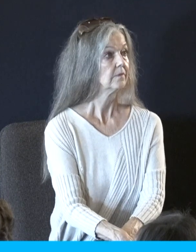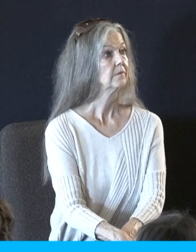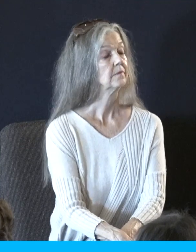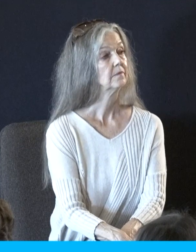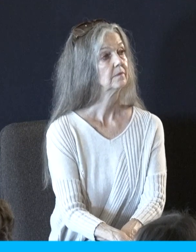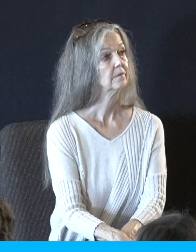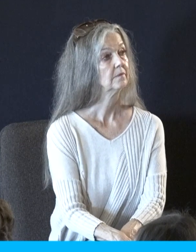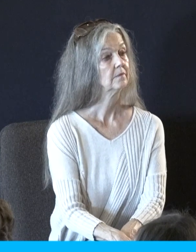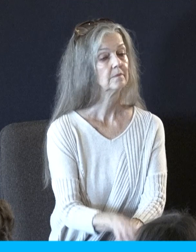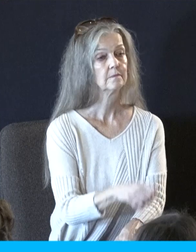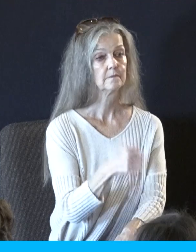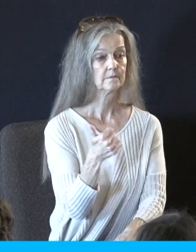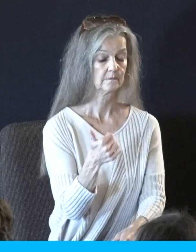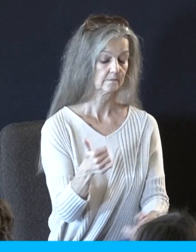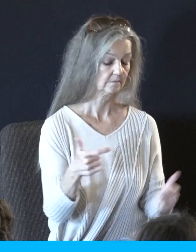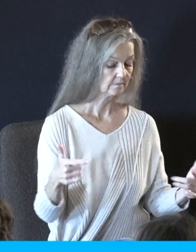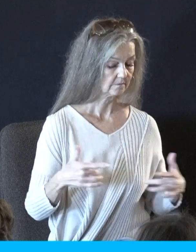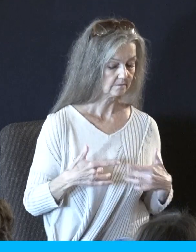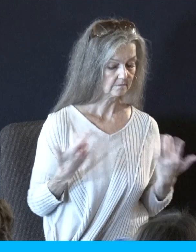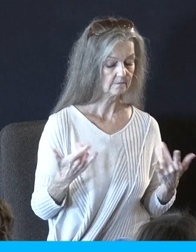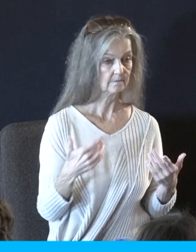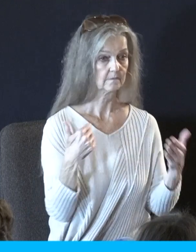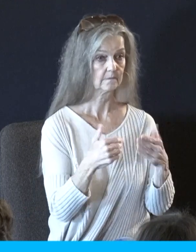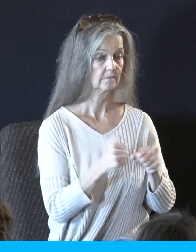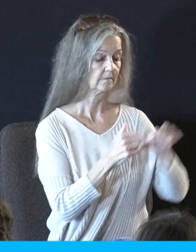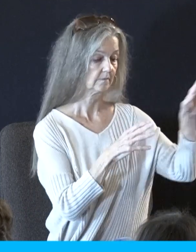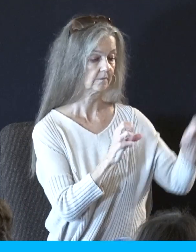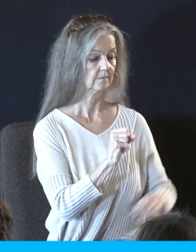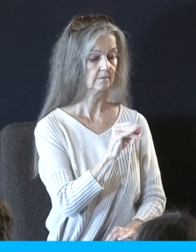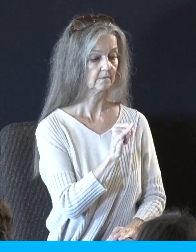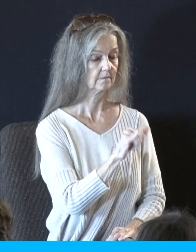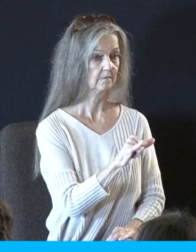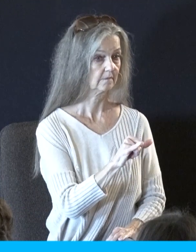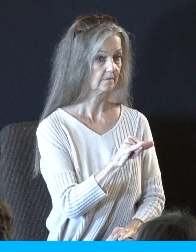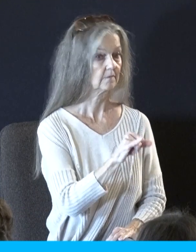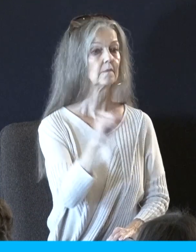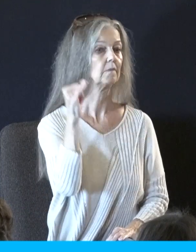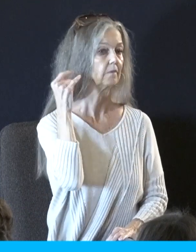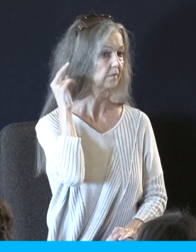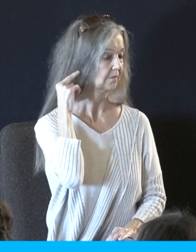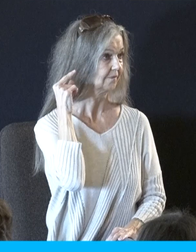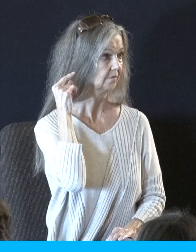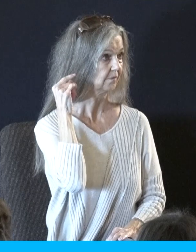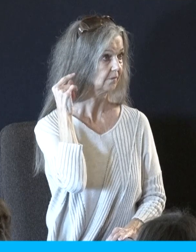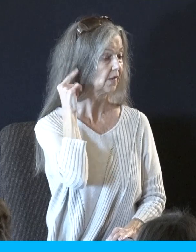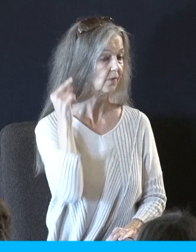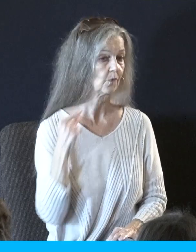Another major event by Mount Sinai is the incident with the golden calf. While Moses is up on Mount Sinai,